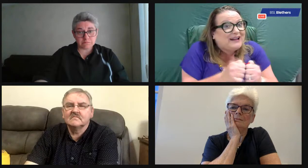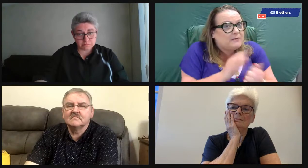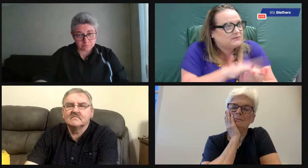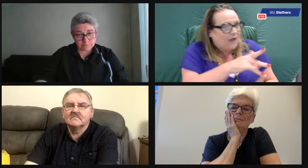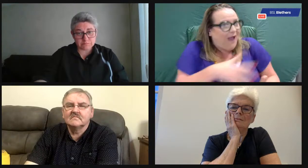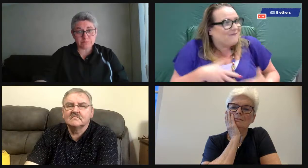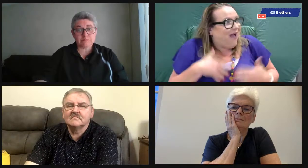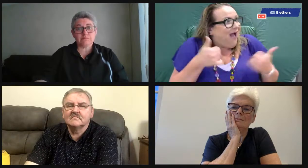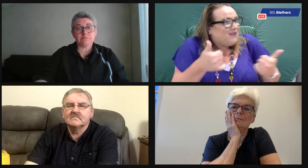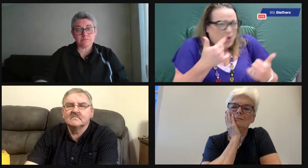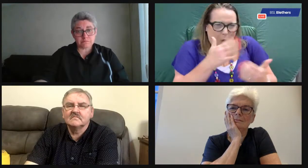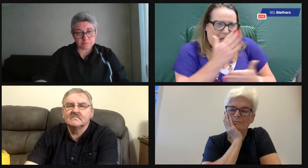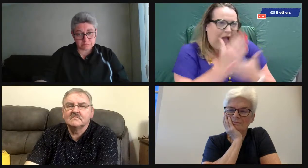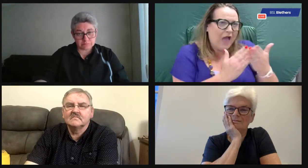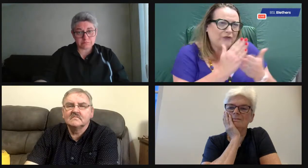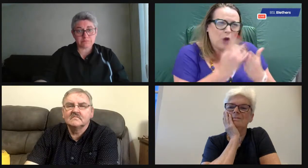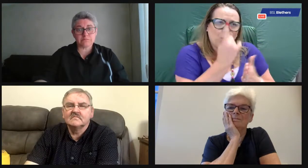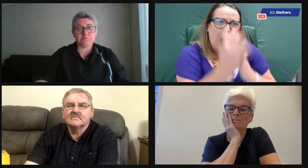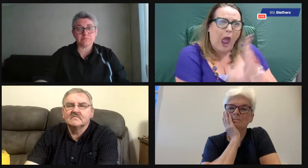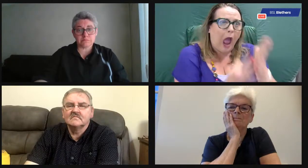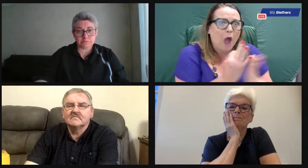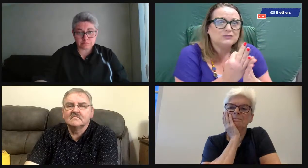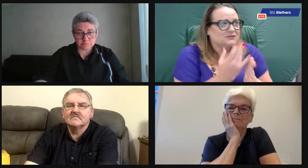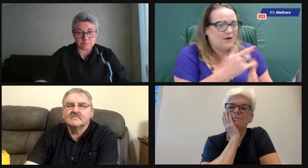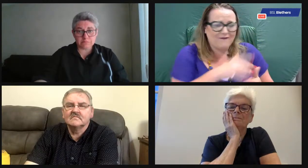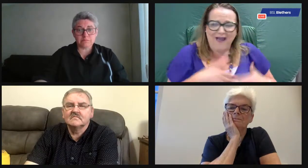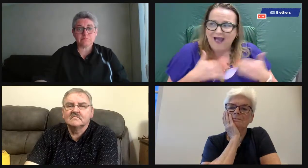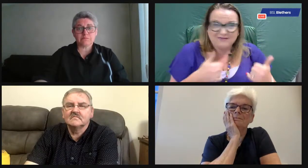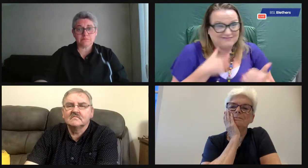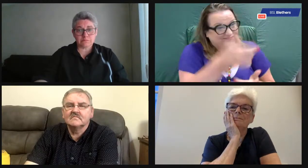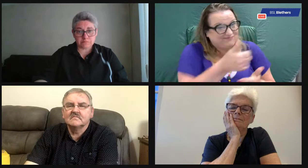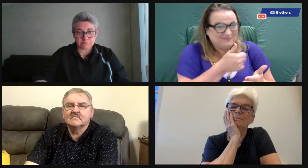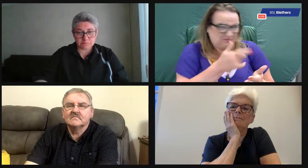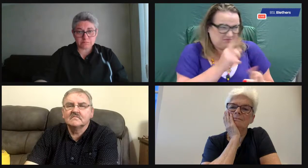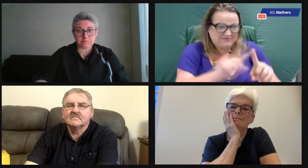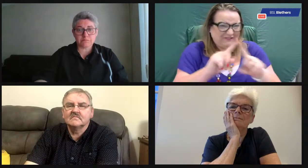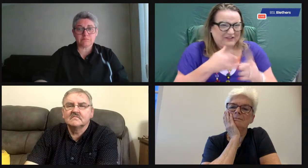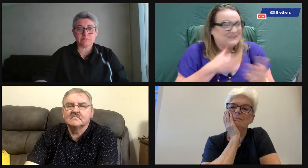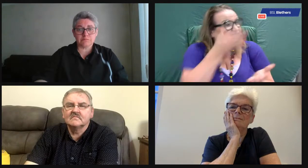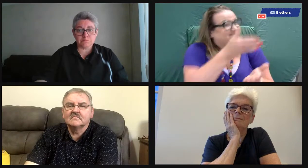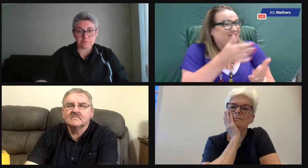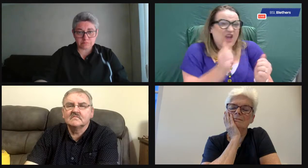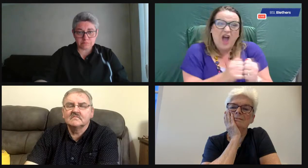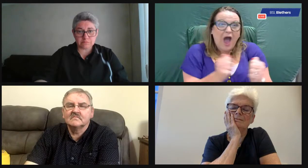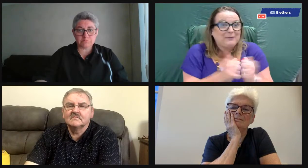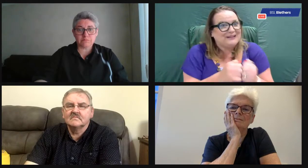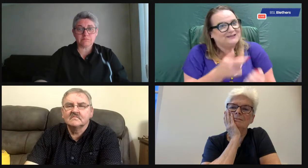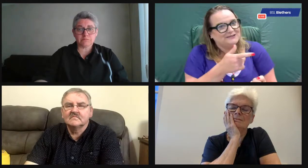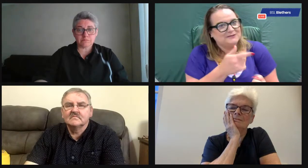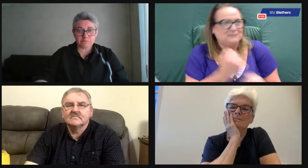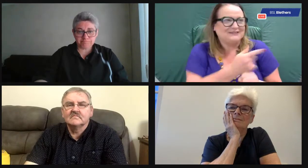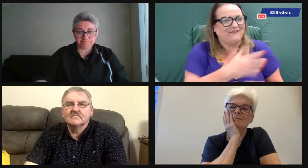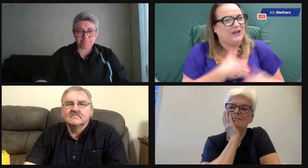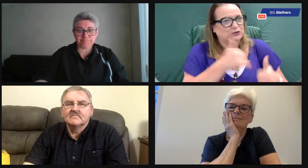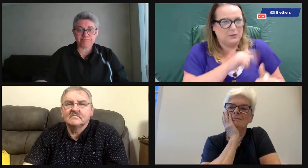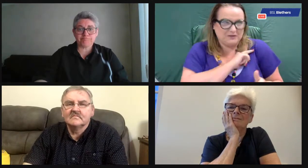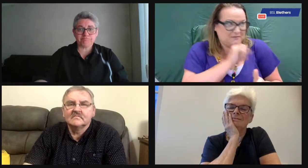and I'll go and visit just for half an hour or one hour. And you'll see the light shine in their face. It's just so